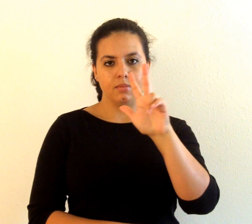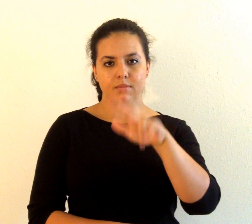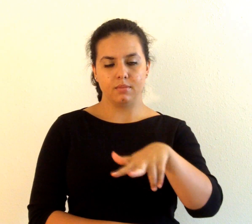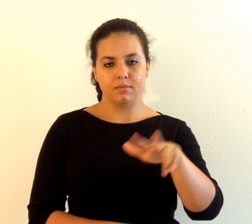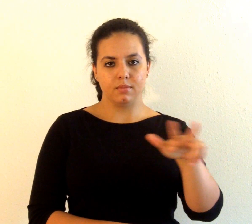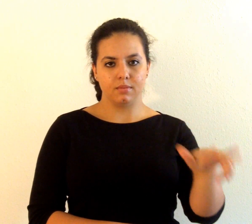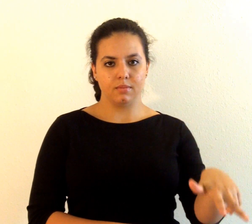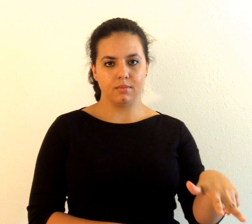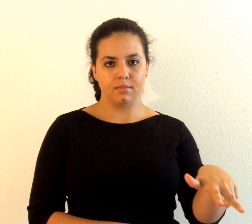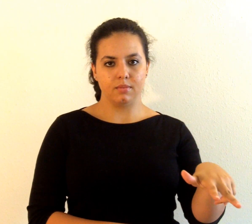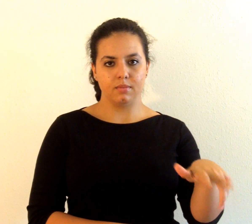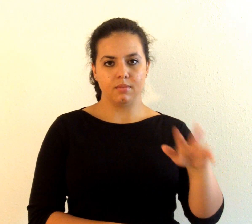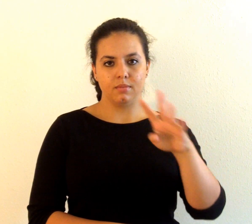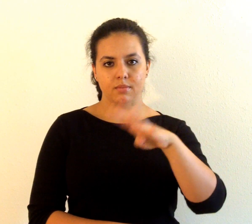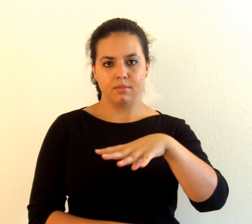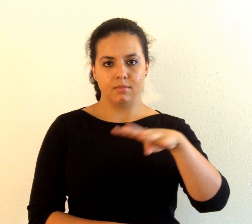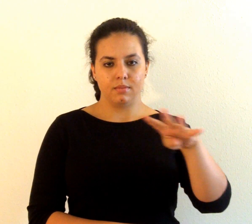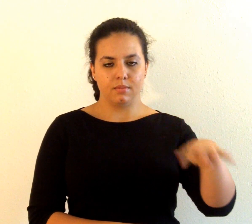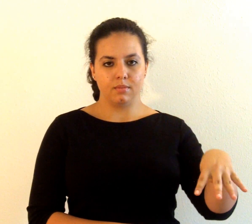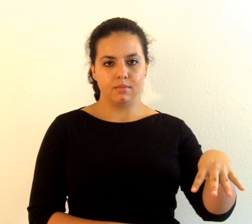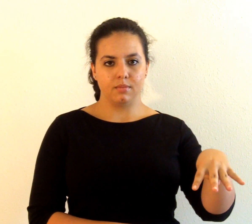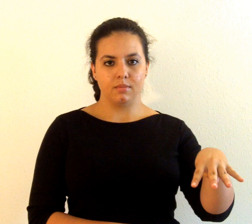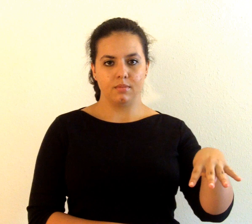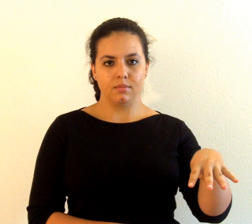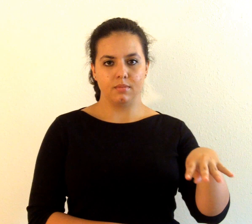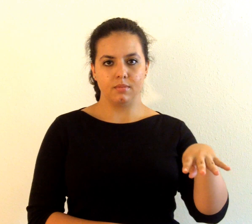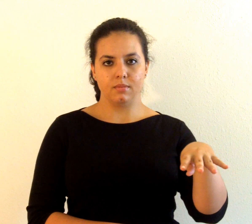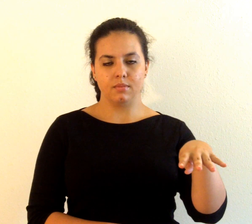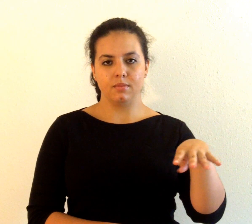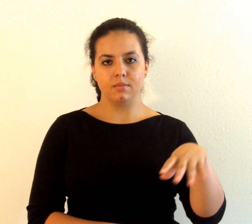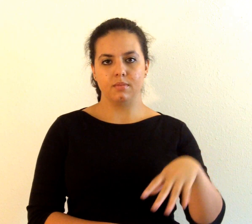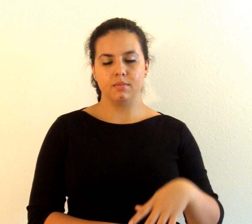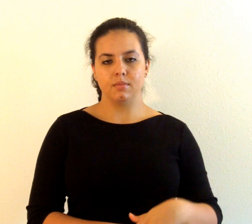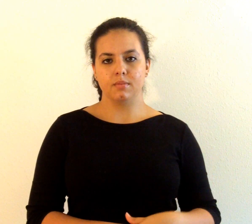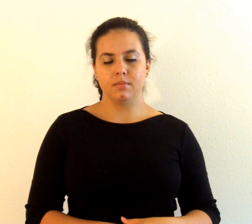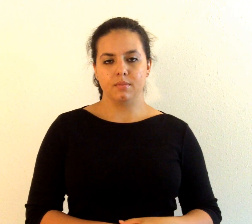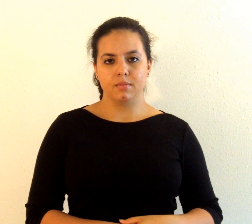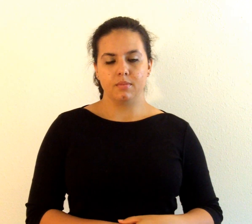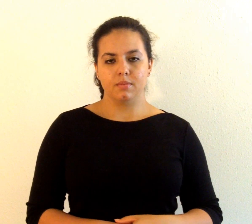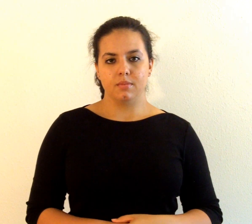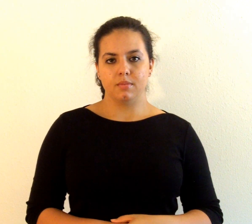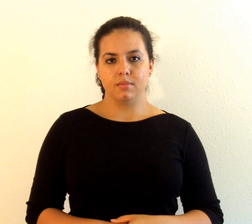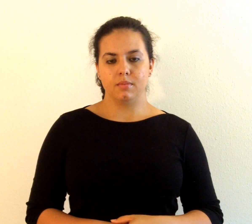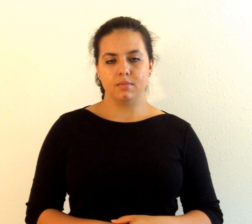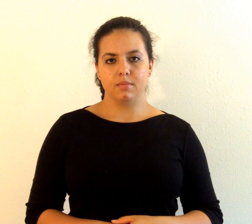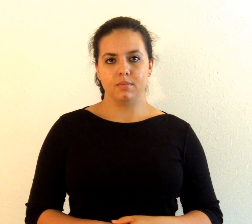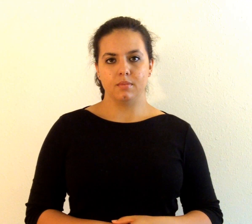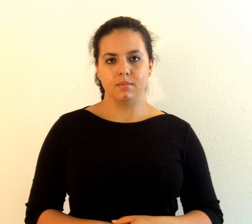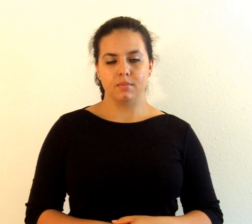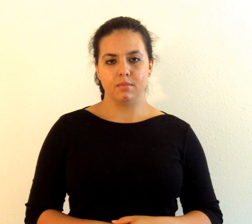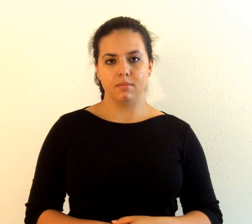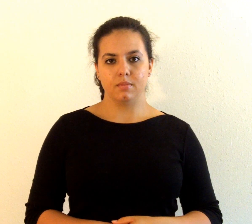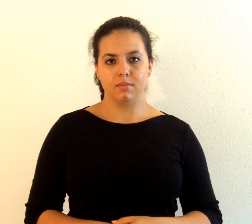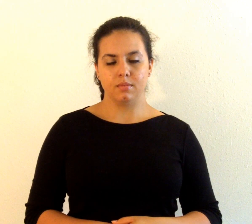44, the whole way. So, all of your numbers, 22, 33, 44,